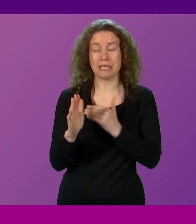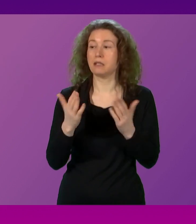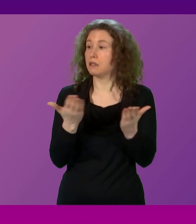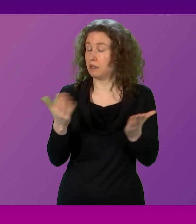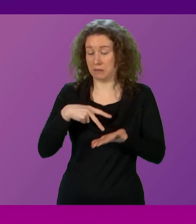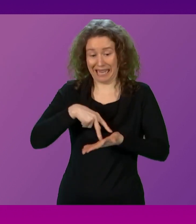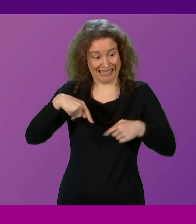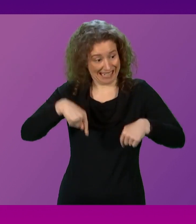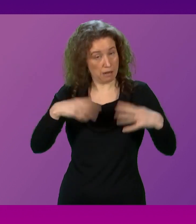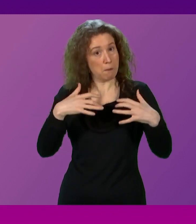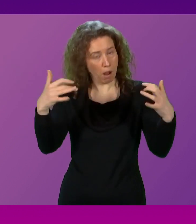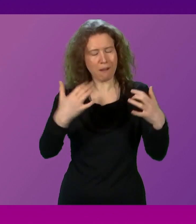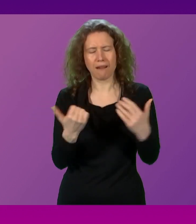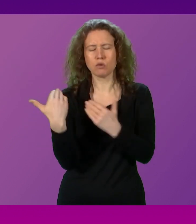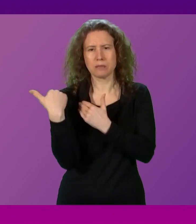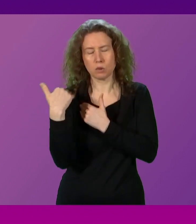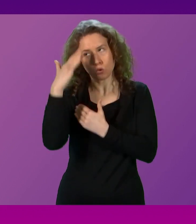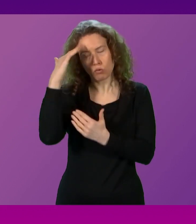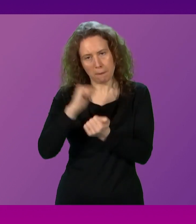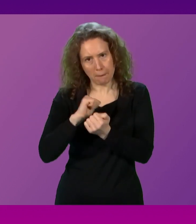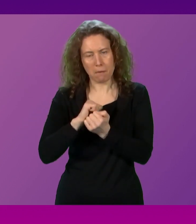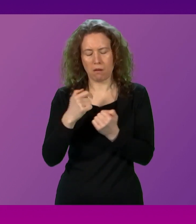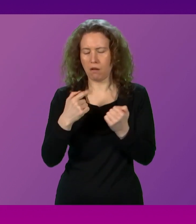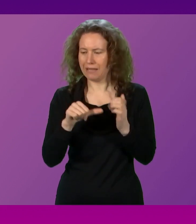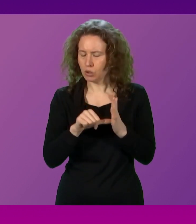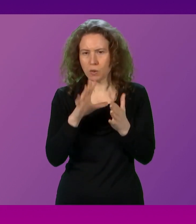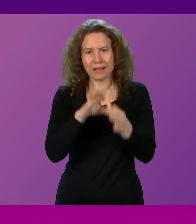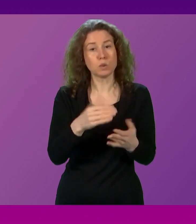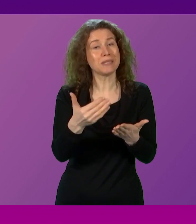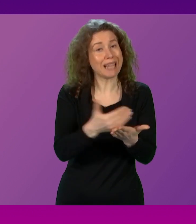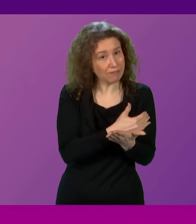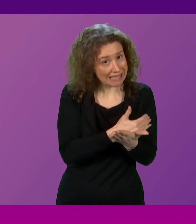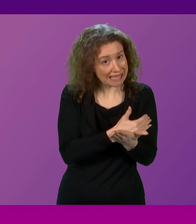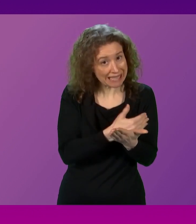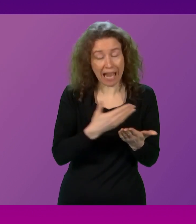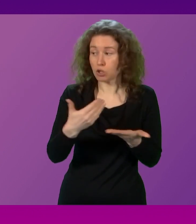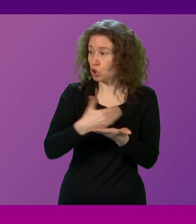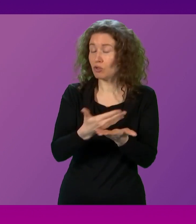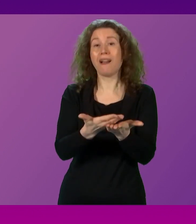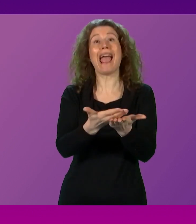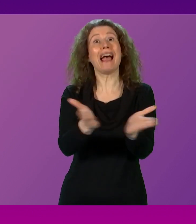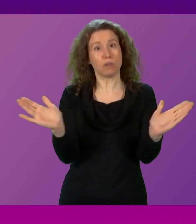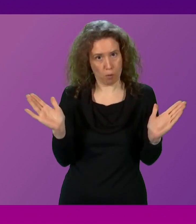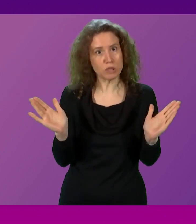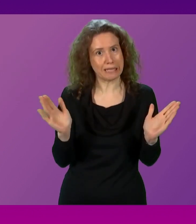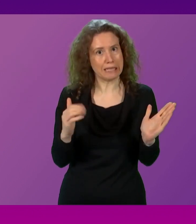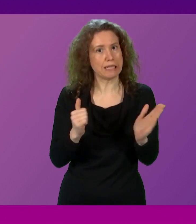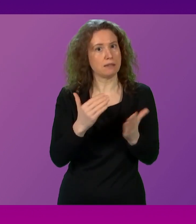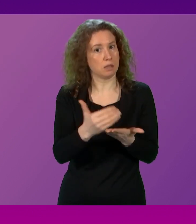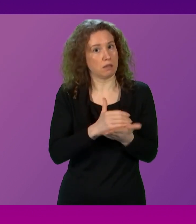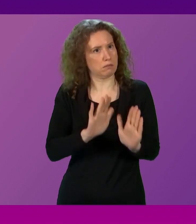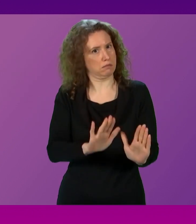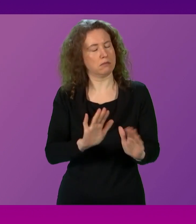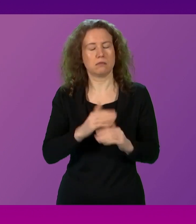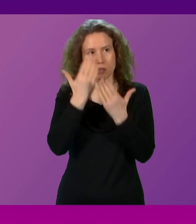even standing in this Parliament, to be mindful of issues around safety and security of everyone. But what I